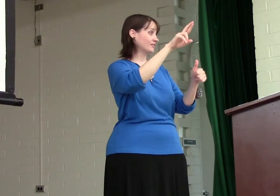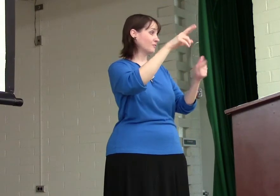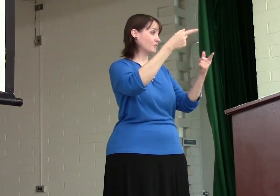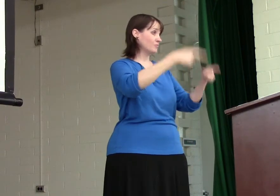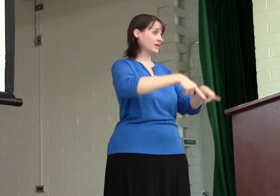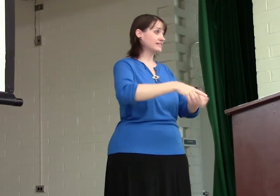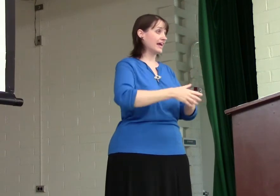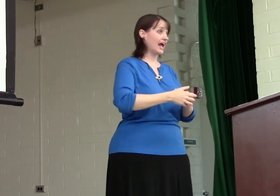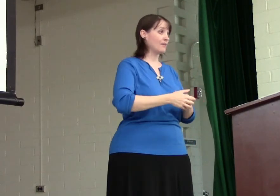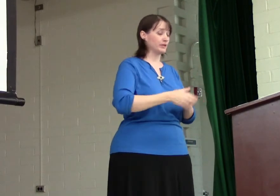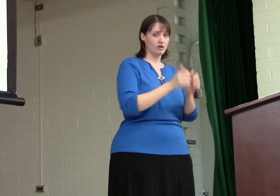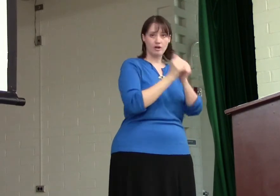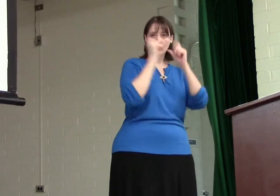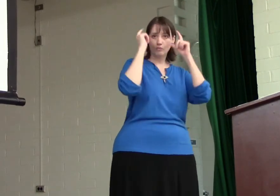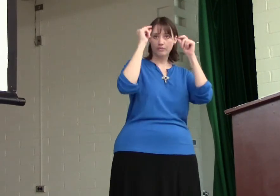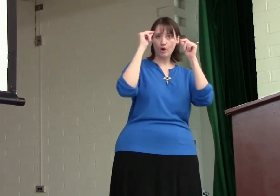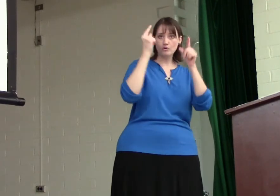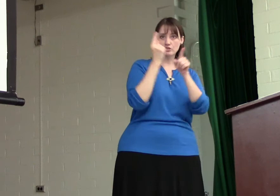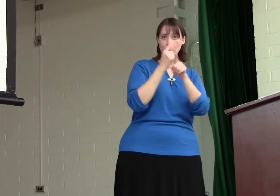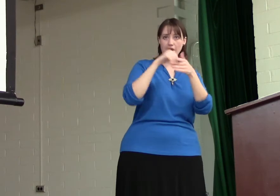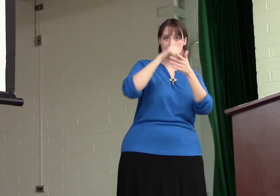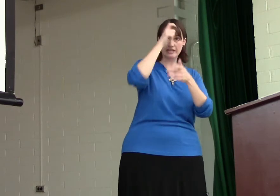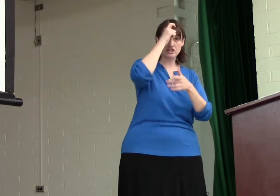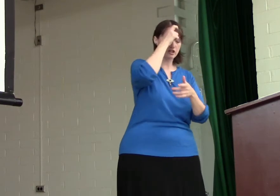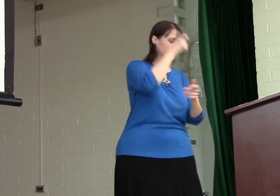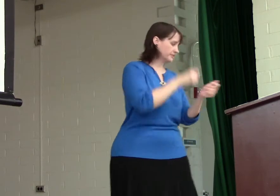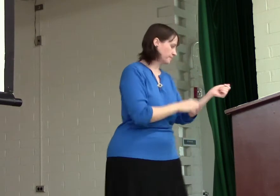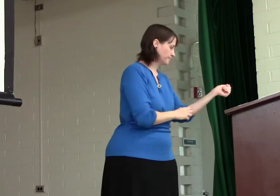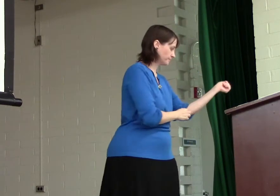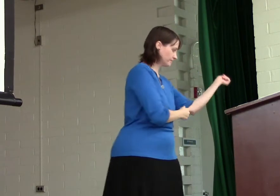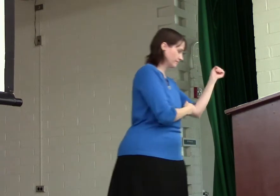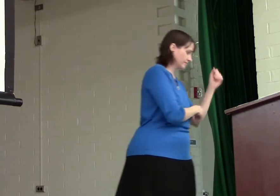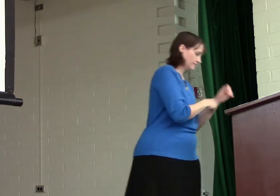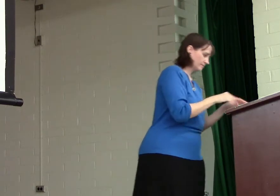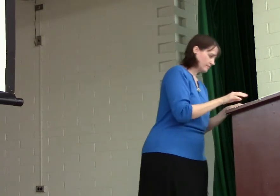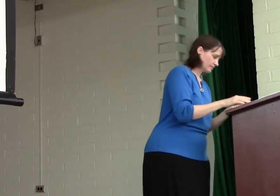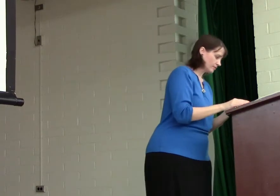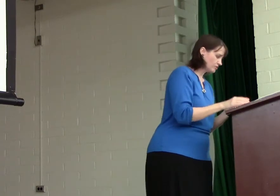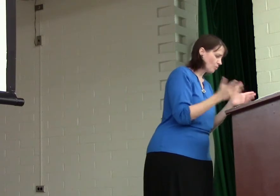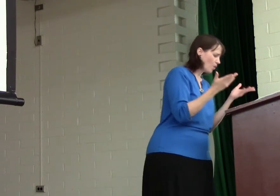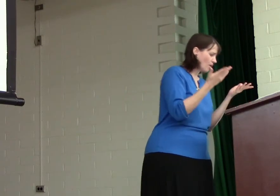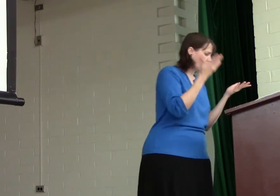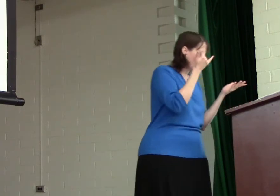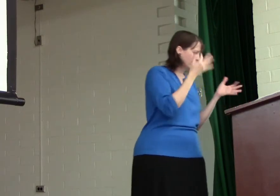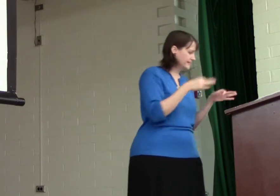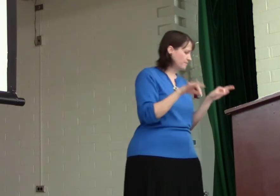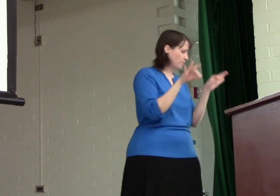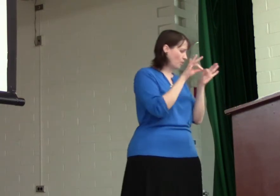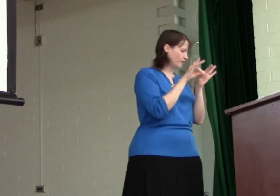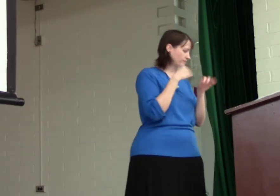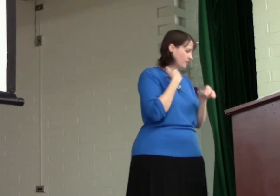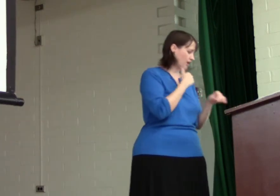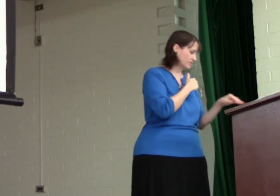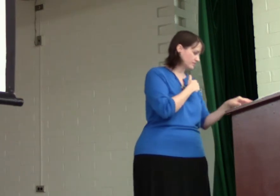When does that happen? With Moses, right? In Egypt. So, why is it important for us